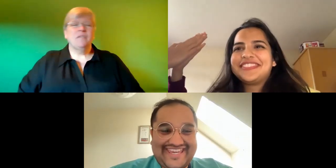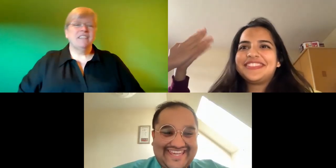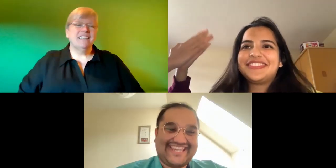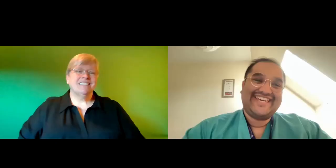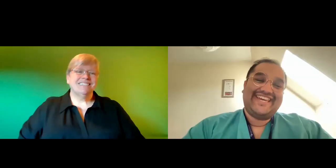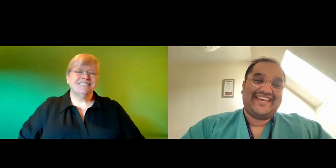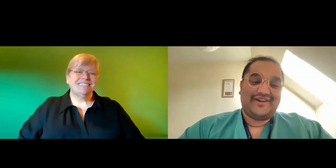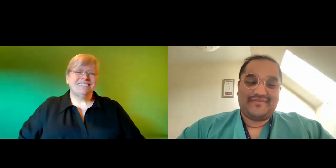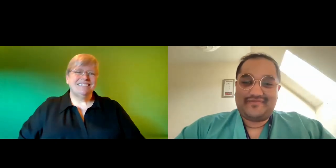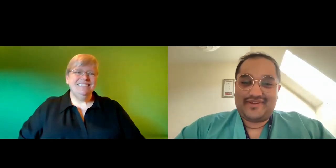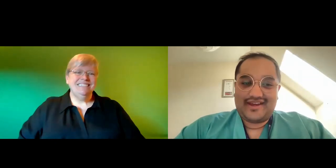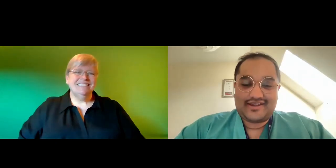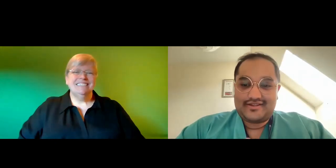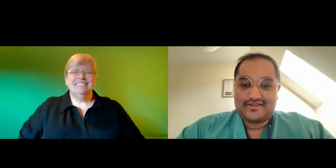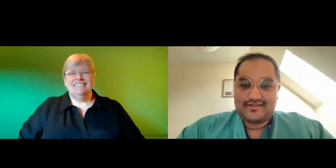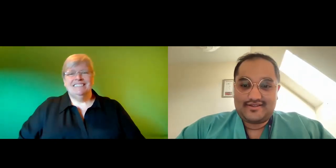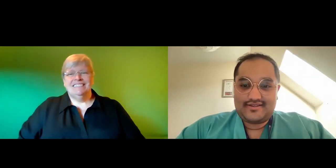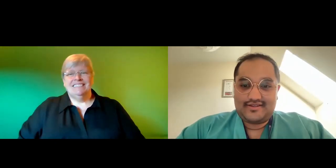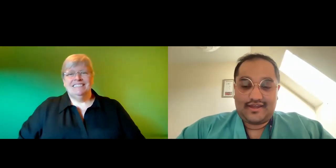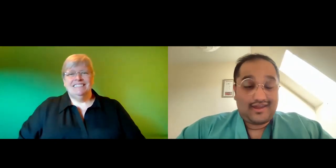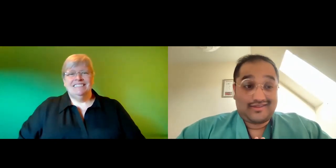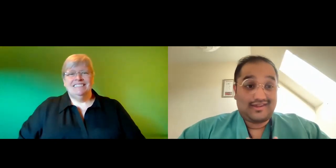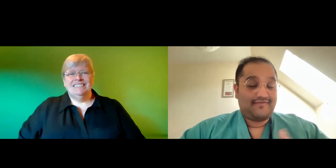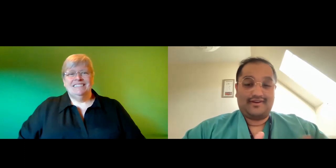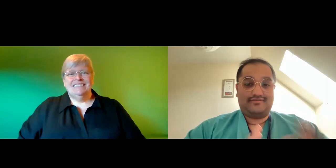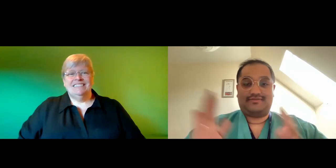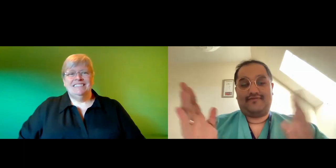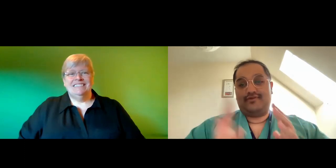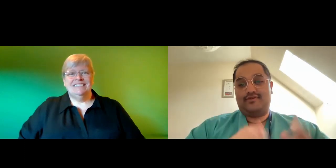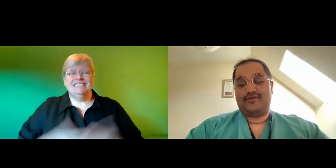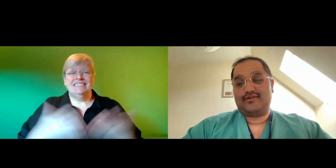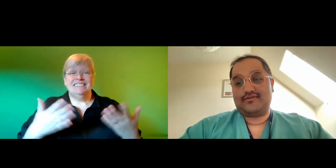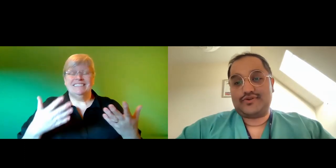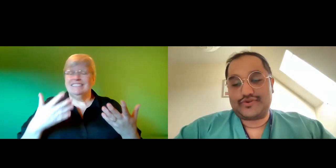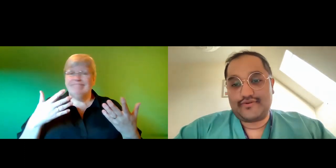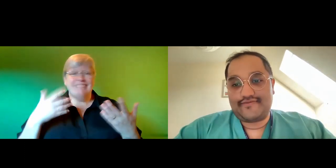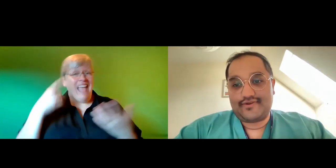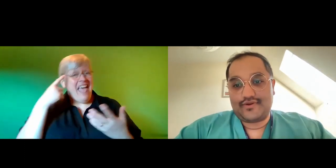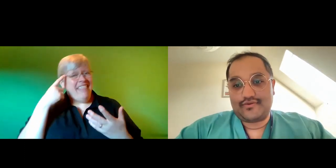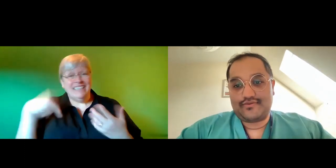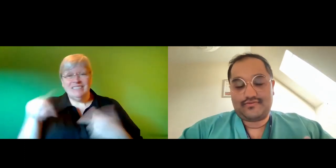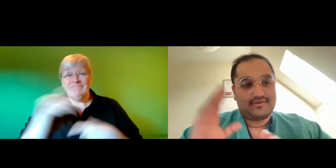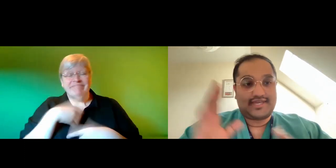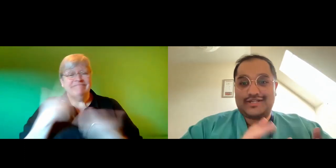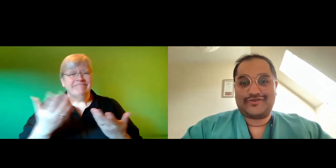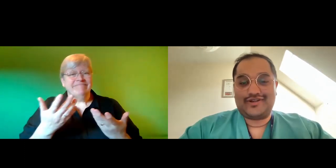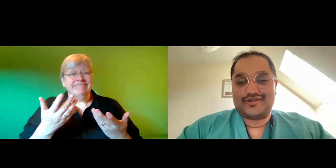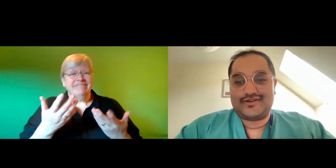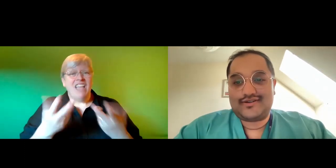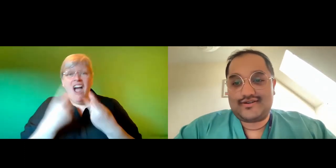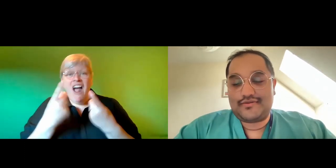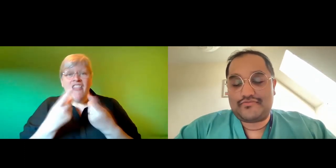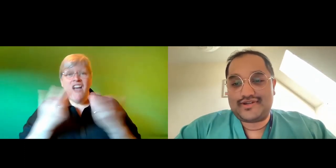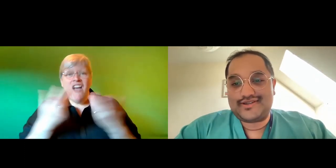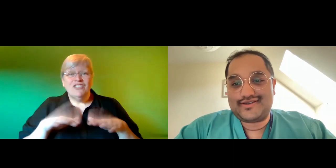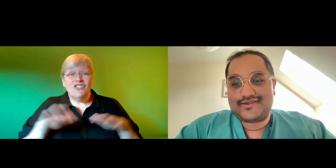um yeah i can i i think if i speak for other children of you know the second generation